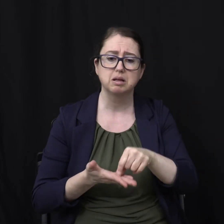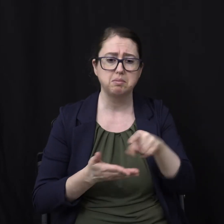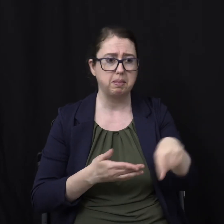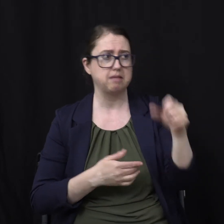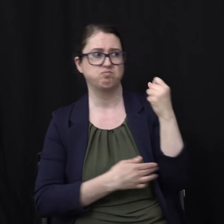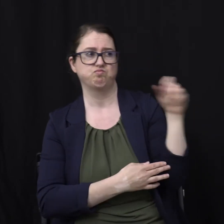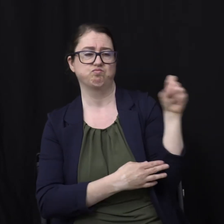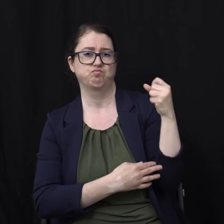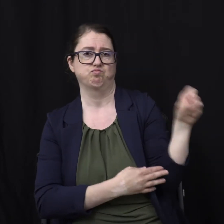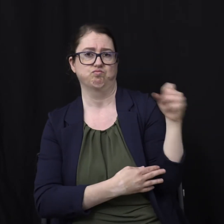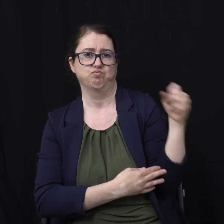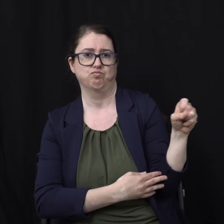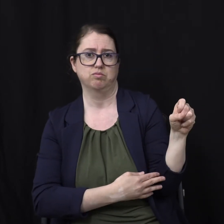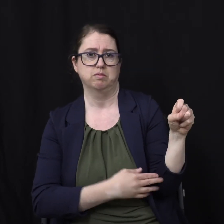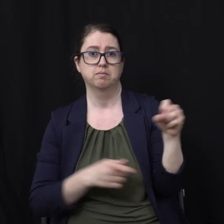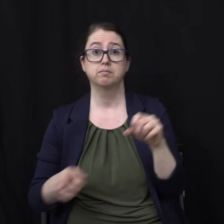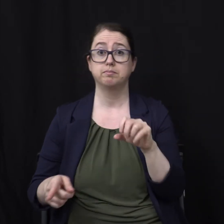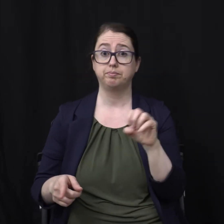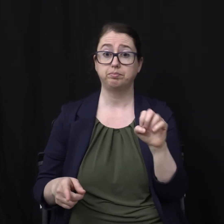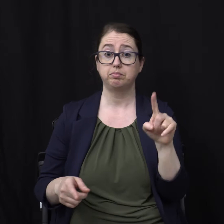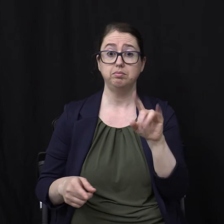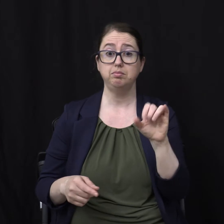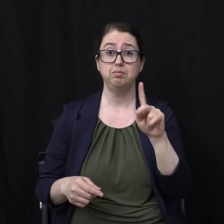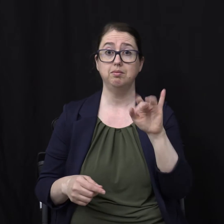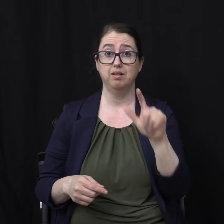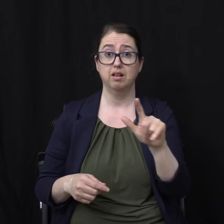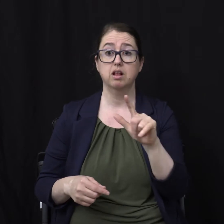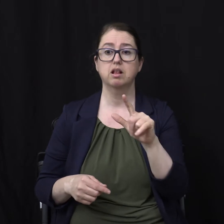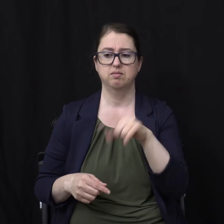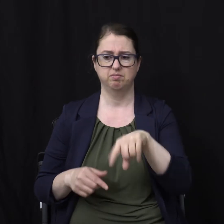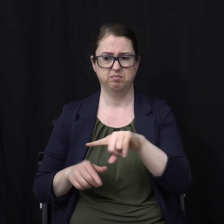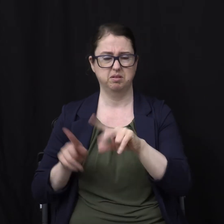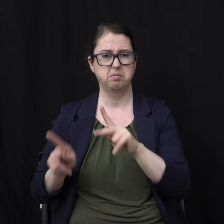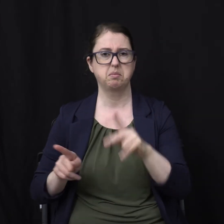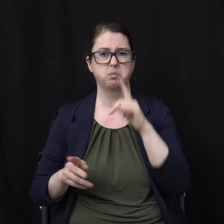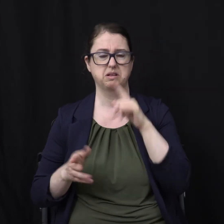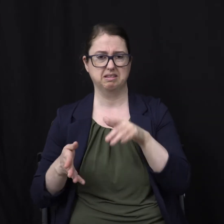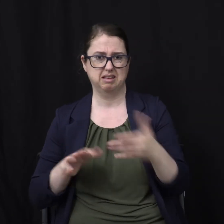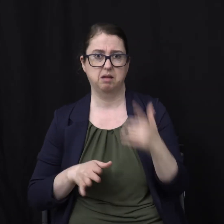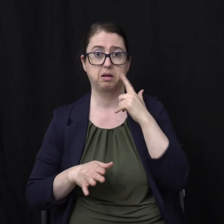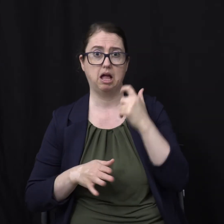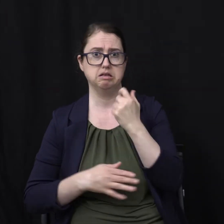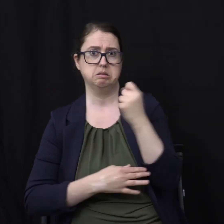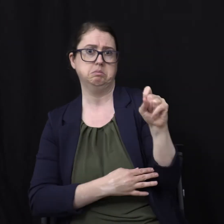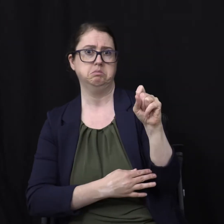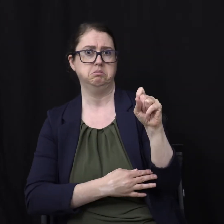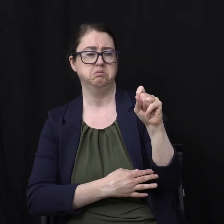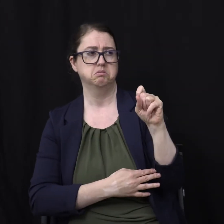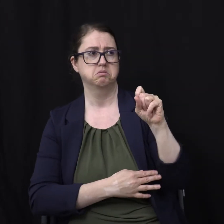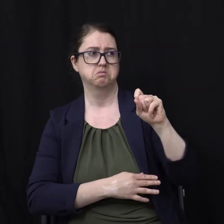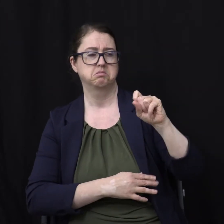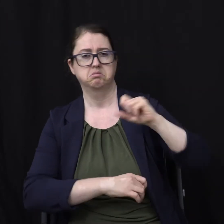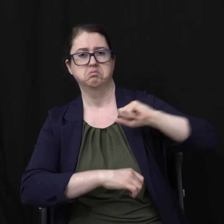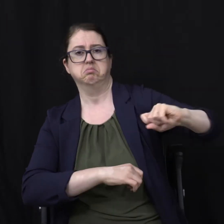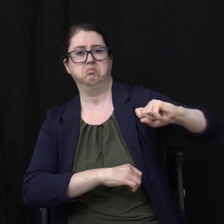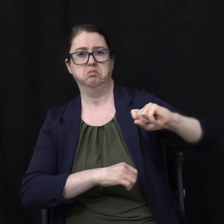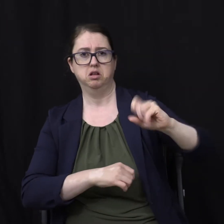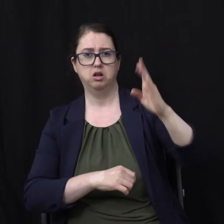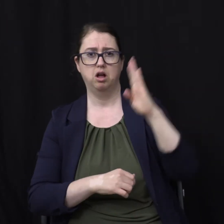These are those In Ezekiel Who are going to die Because of the rebellion Against God That's how God feels Even about us